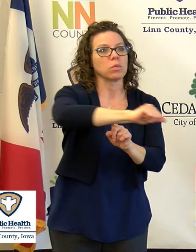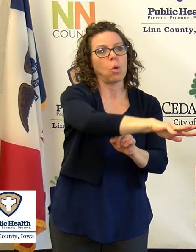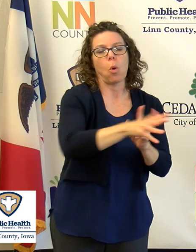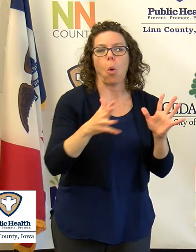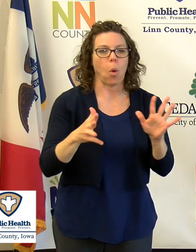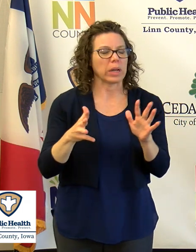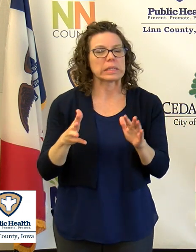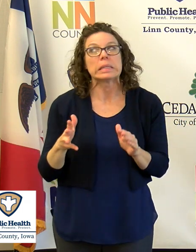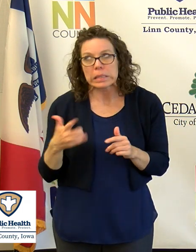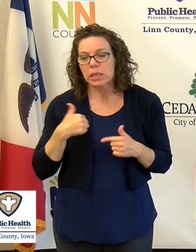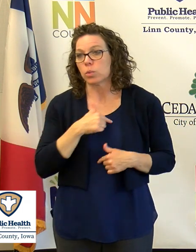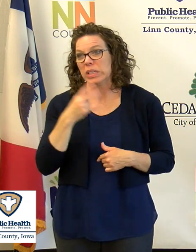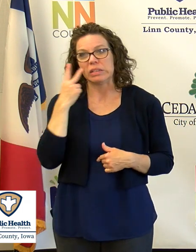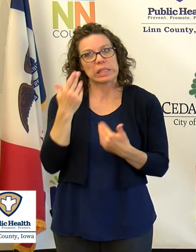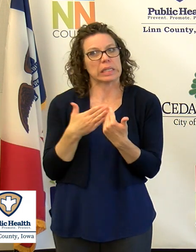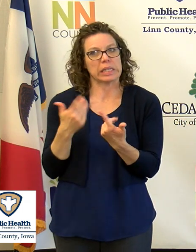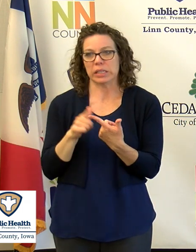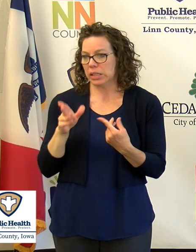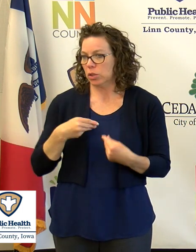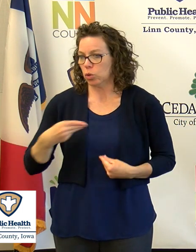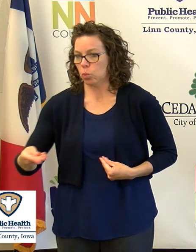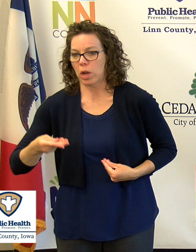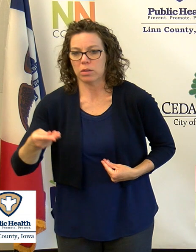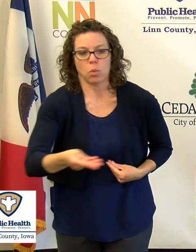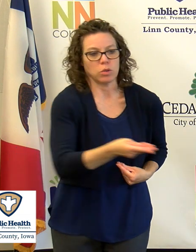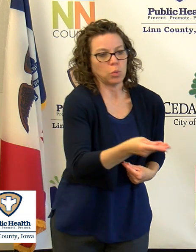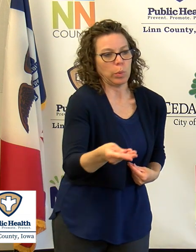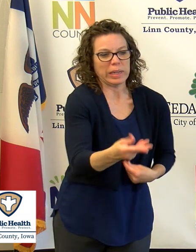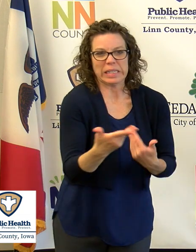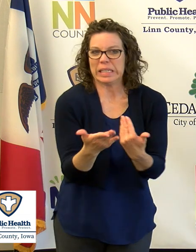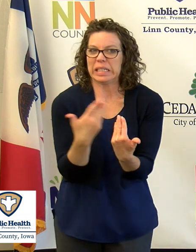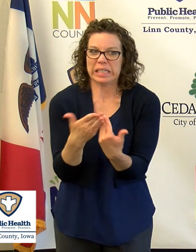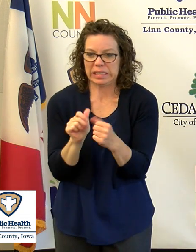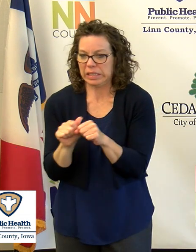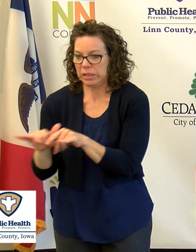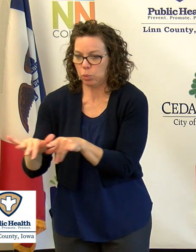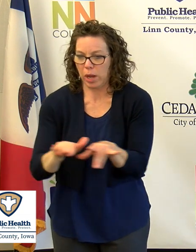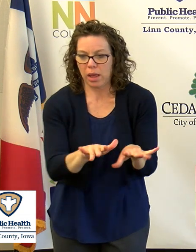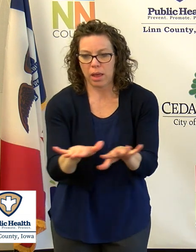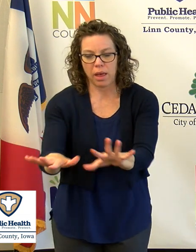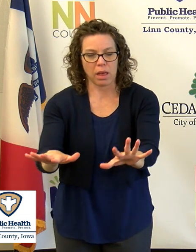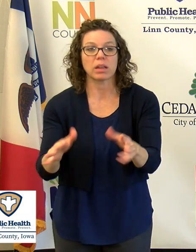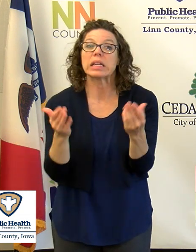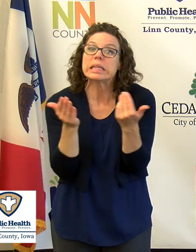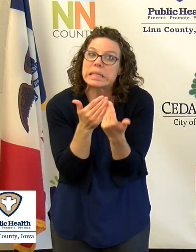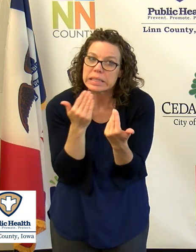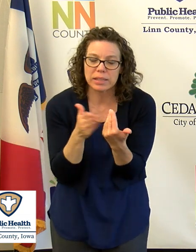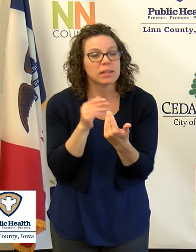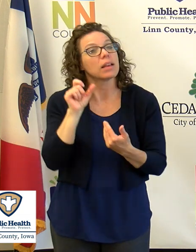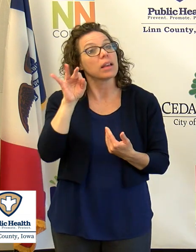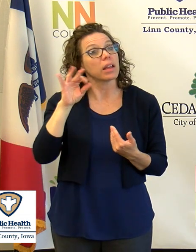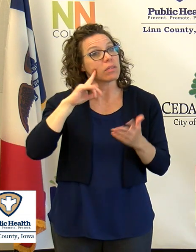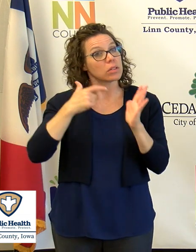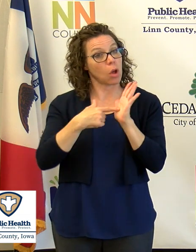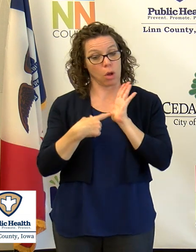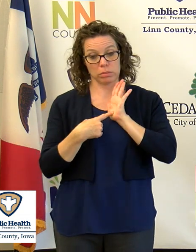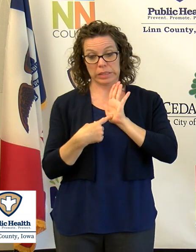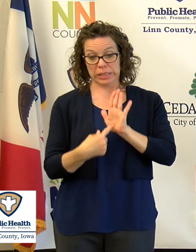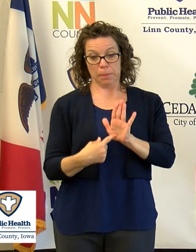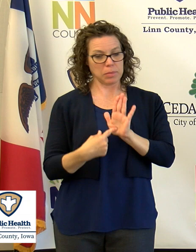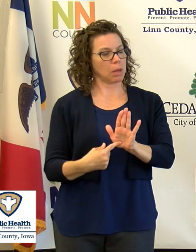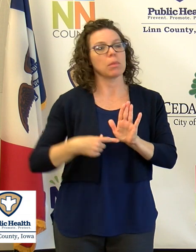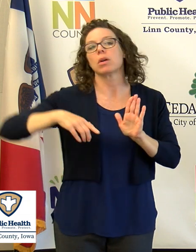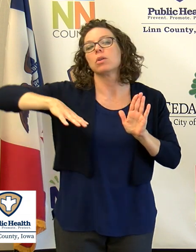transmissible as what we're seeing. It's very easy to spread between individuals. And so unfortunately, by the time that people start to display symptoms,